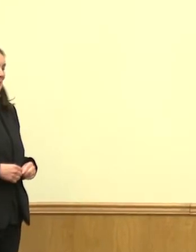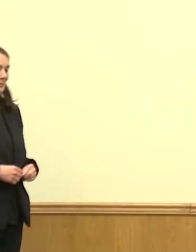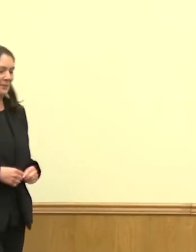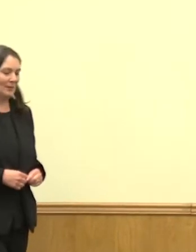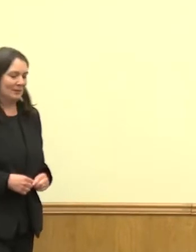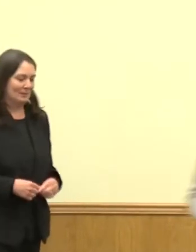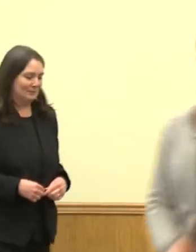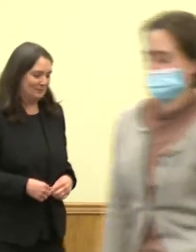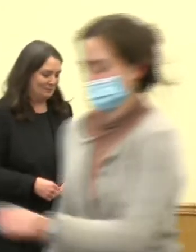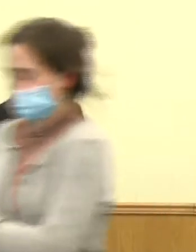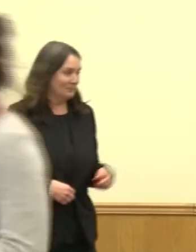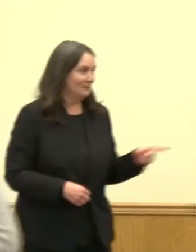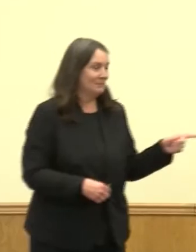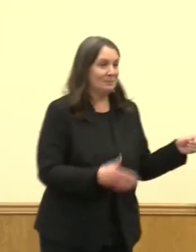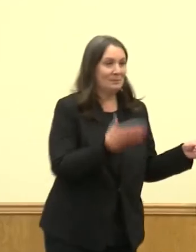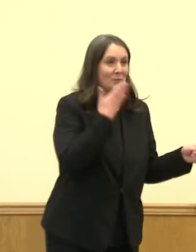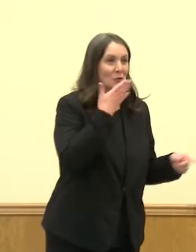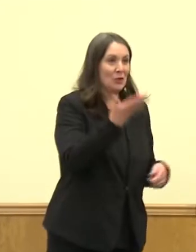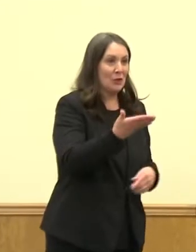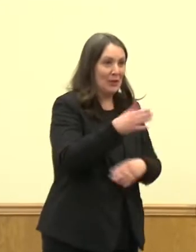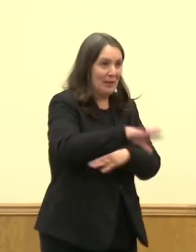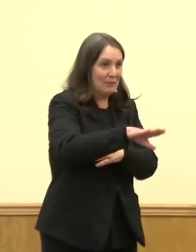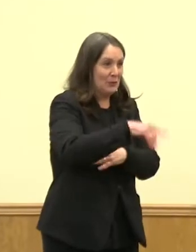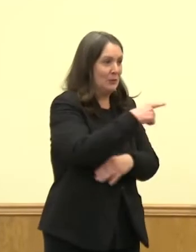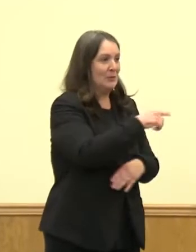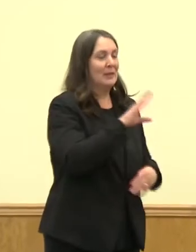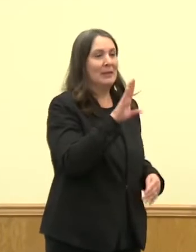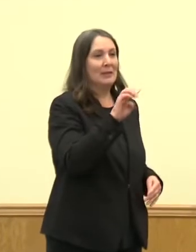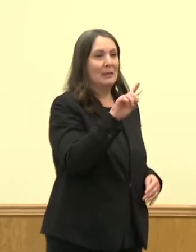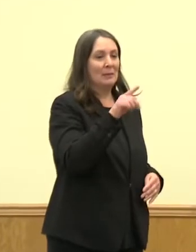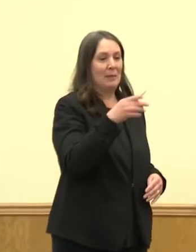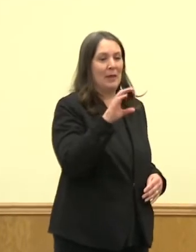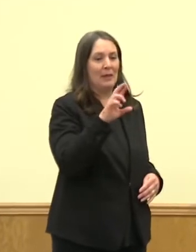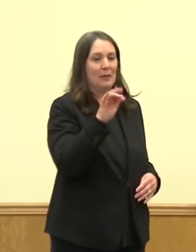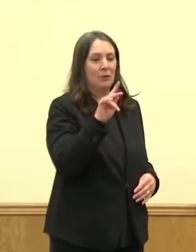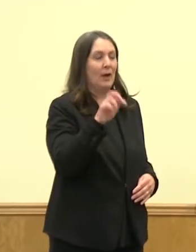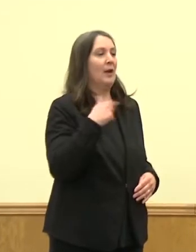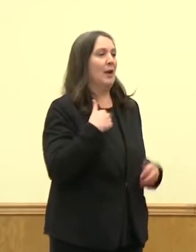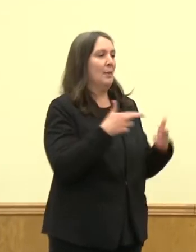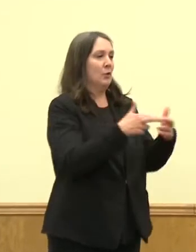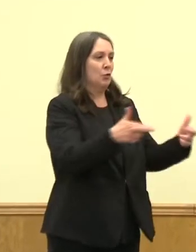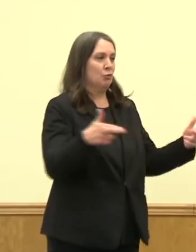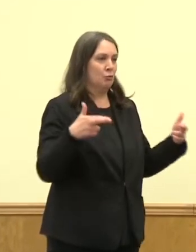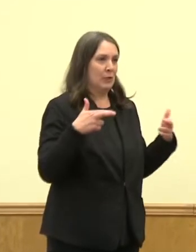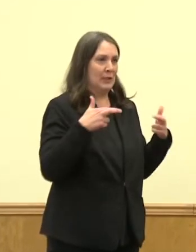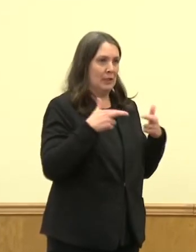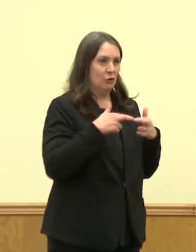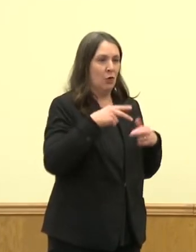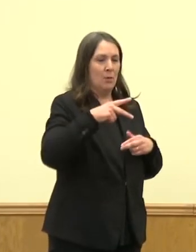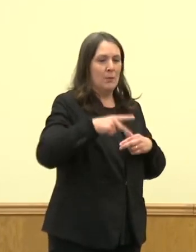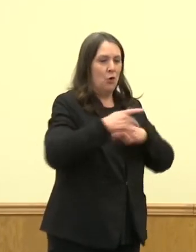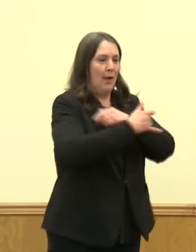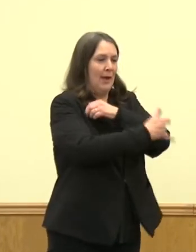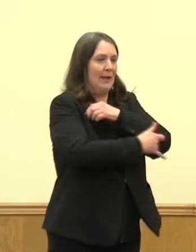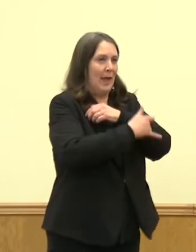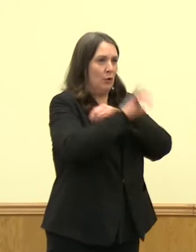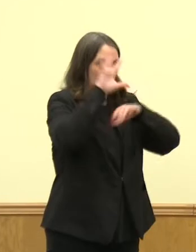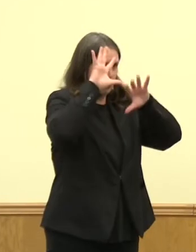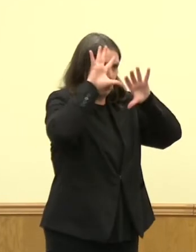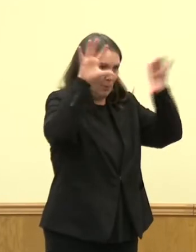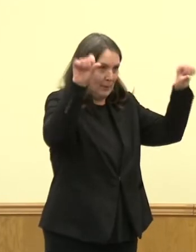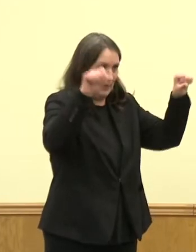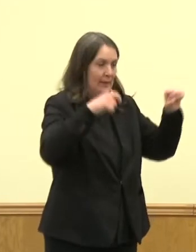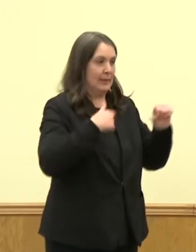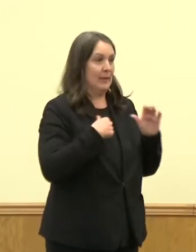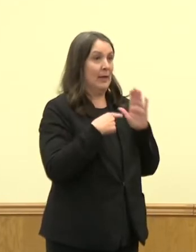Good afternoon. My name is Beth Kreider. I'm the Regional Superintendent for Peoria County, and I represent the school districts in this region,